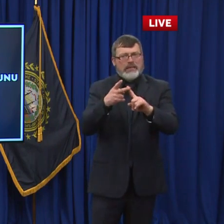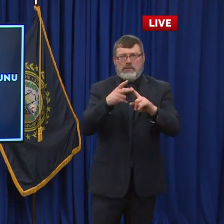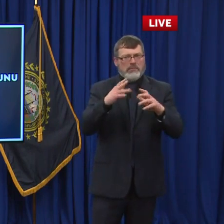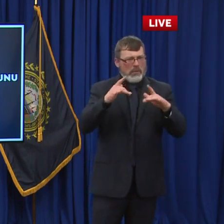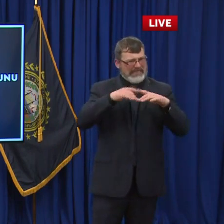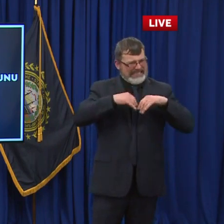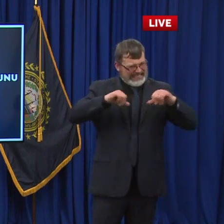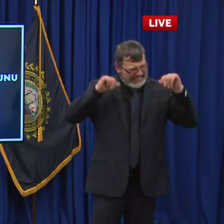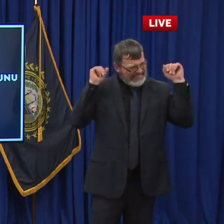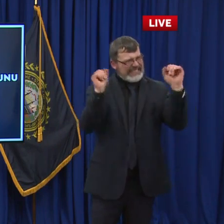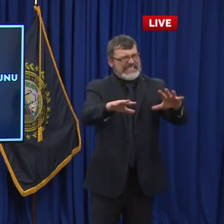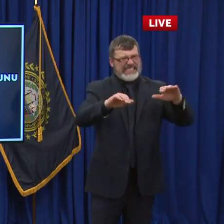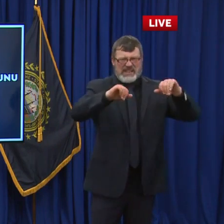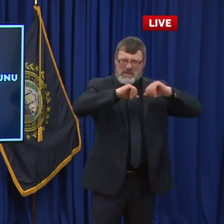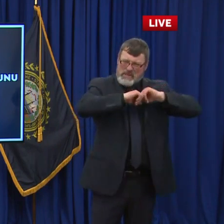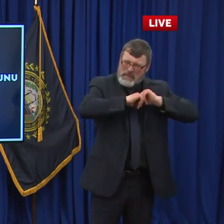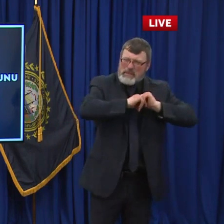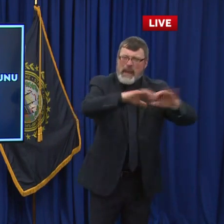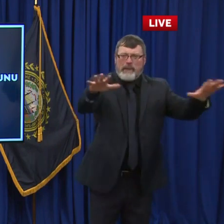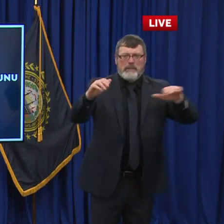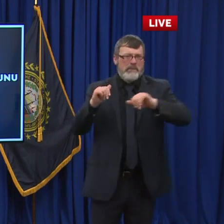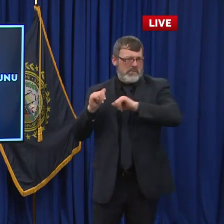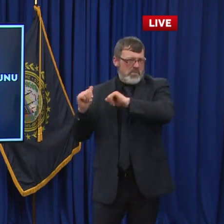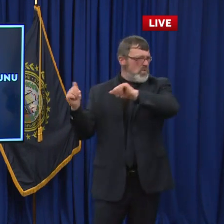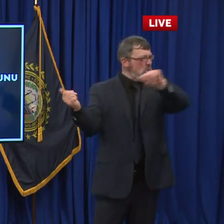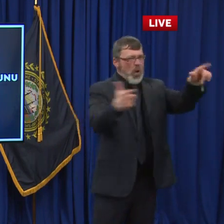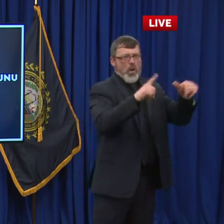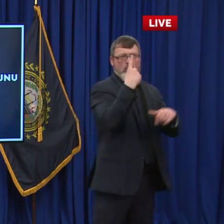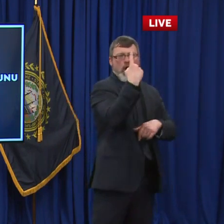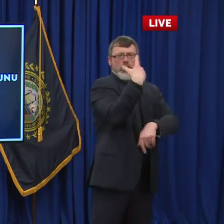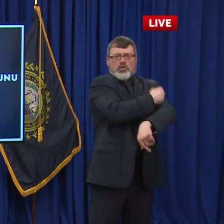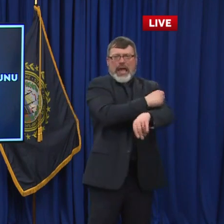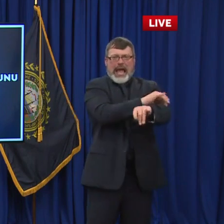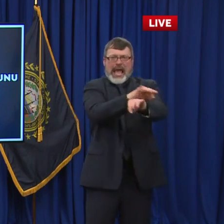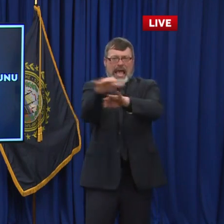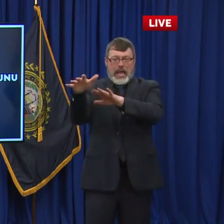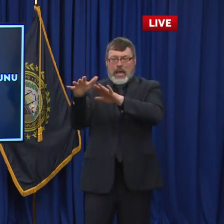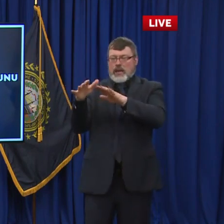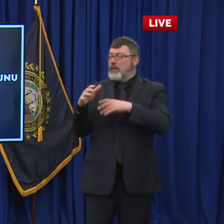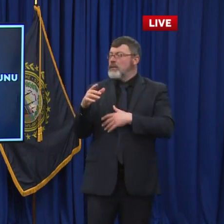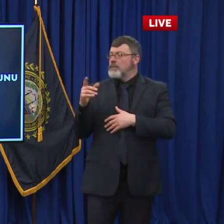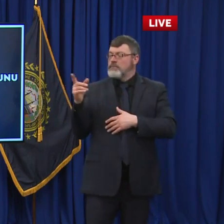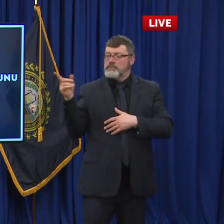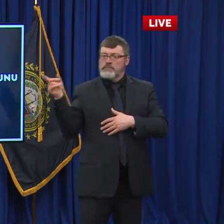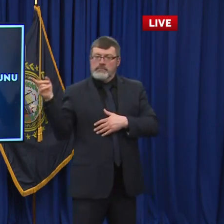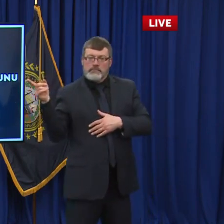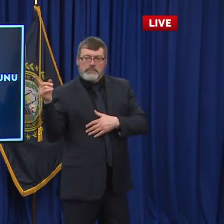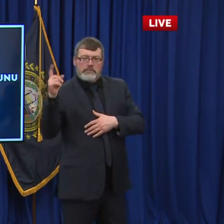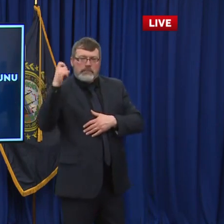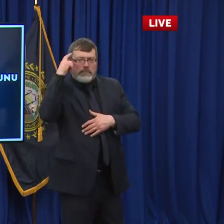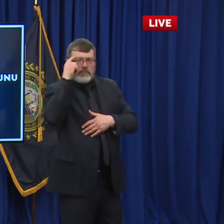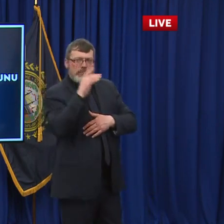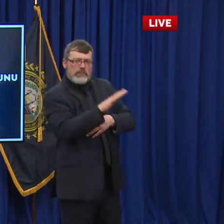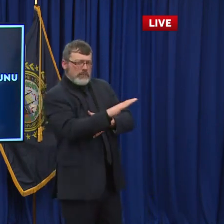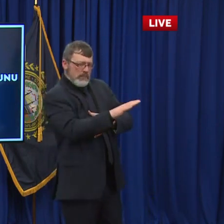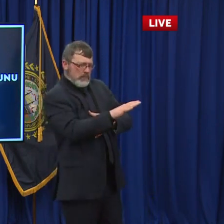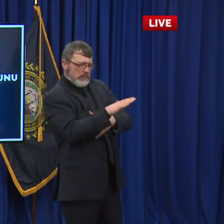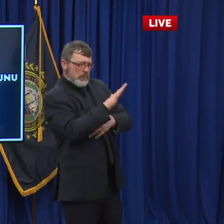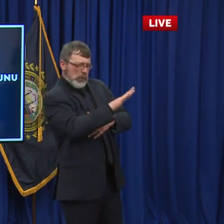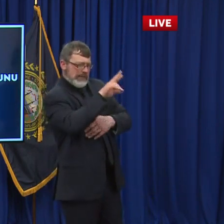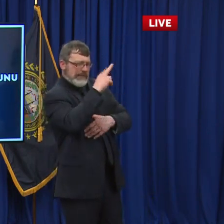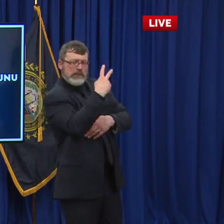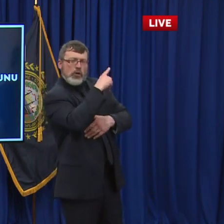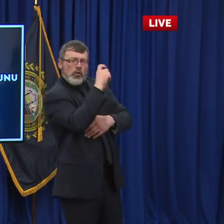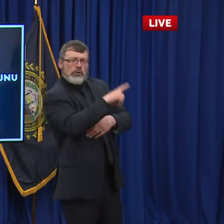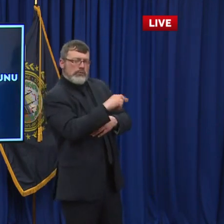Yeah. Well, people are concerned that if you are withholding doses of the vaccination for some